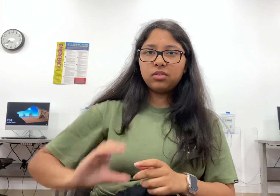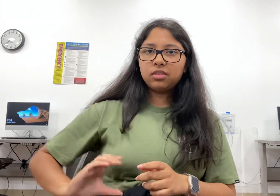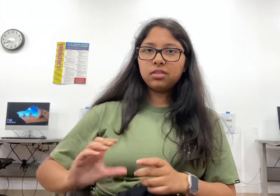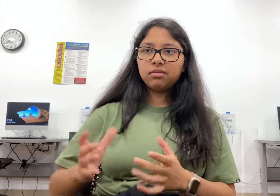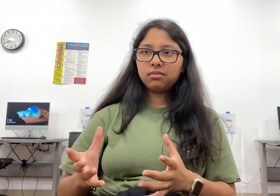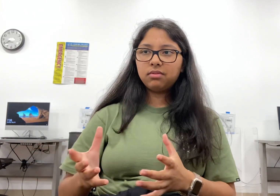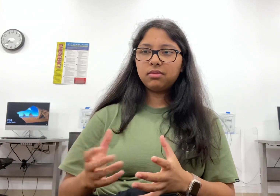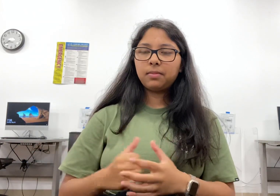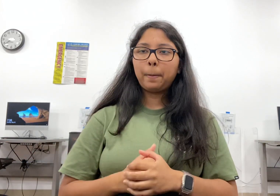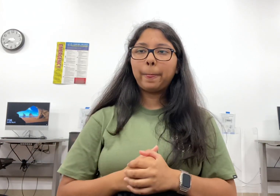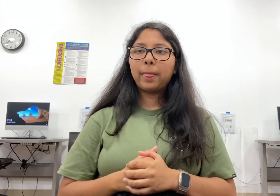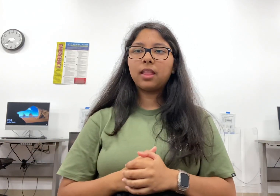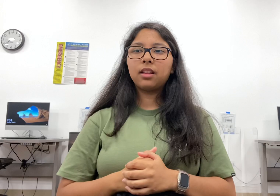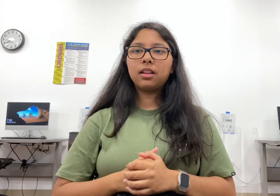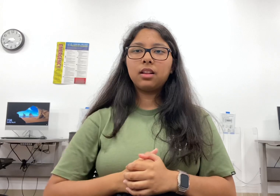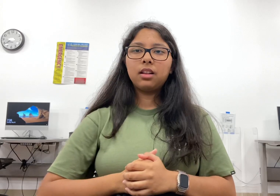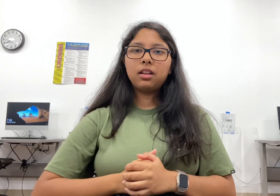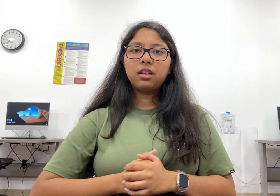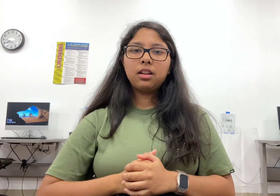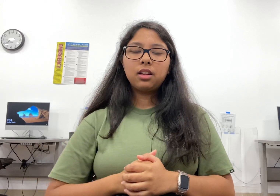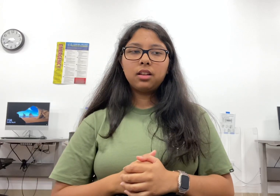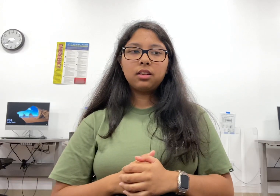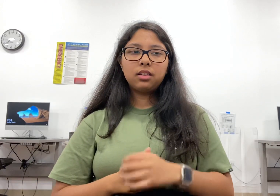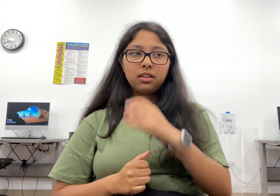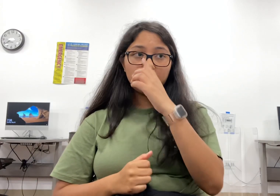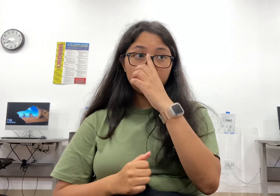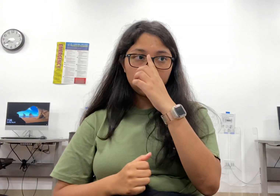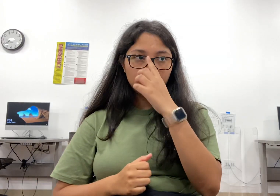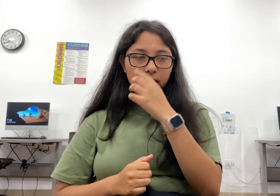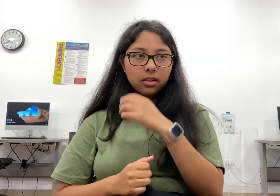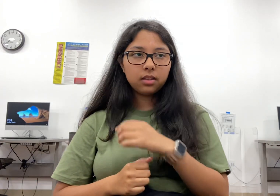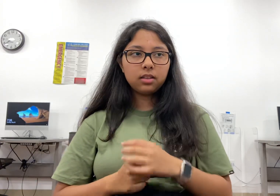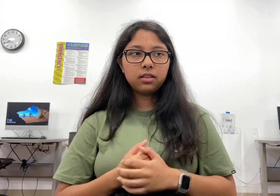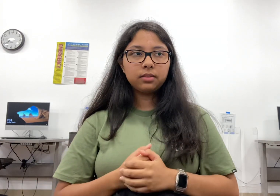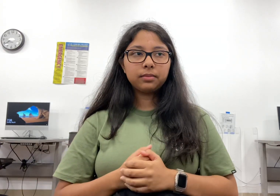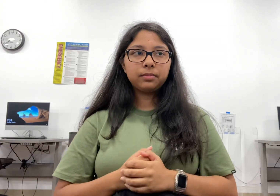Fiscanio and his crew,